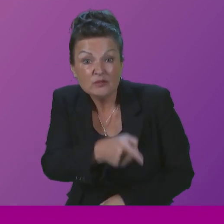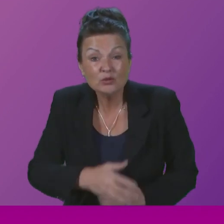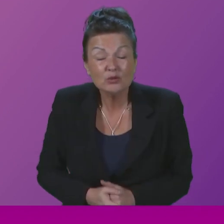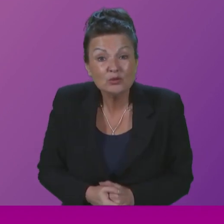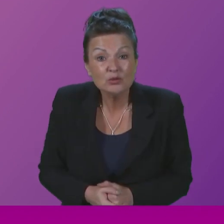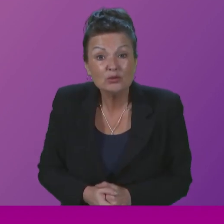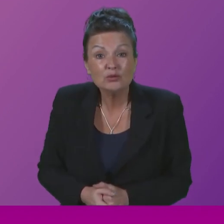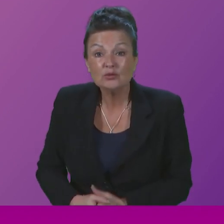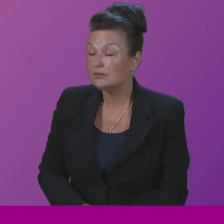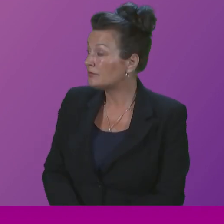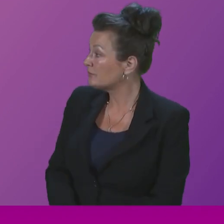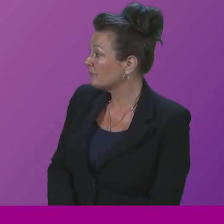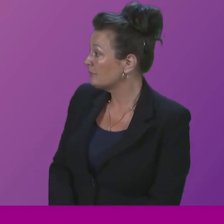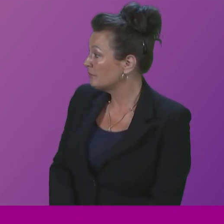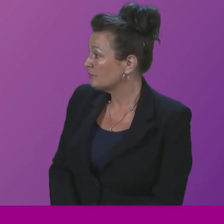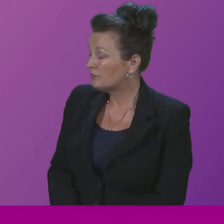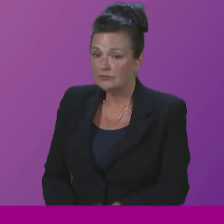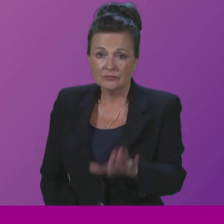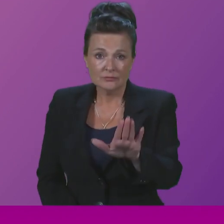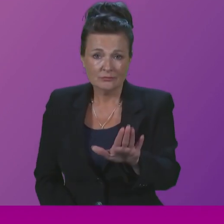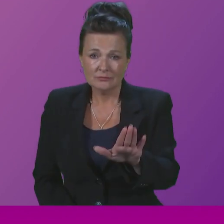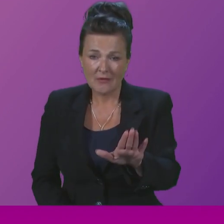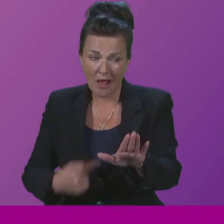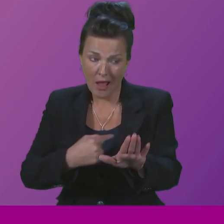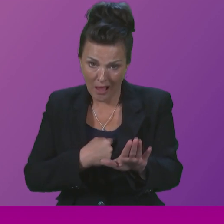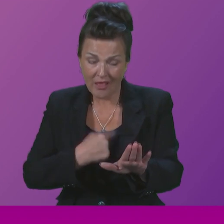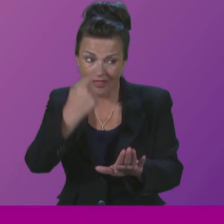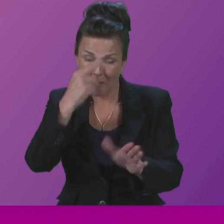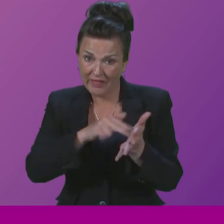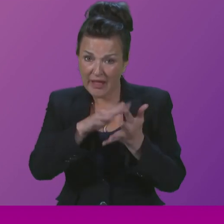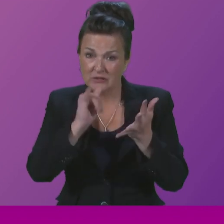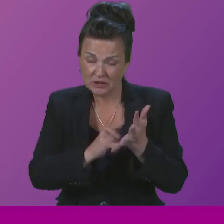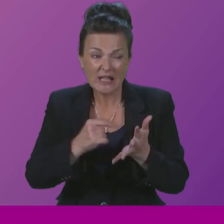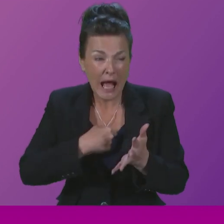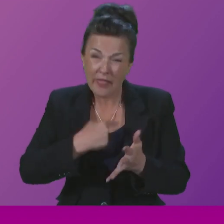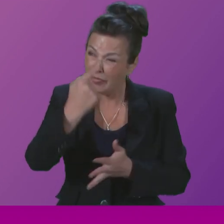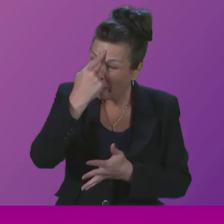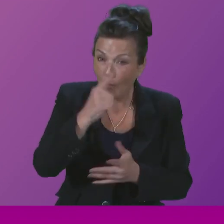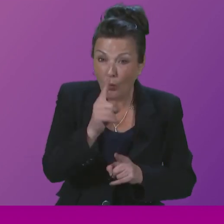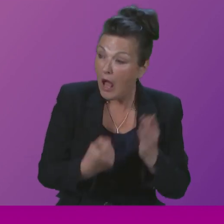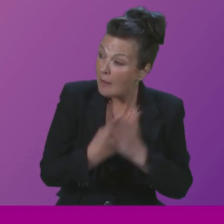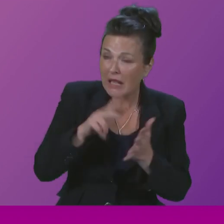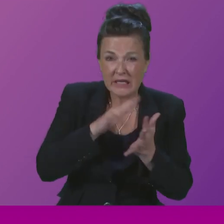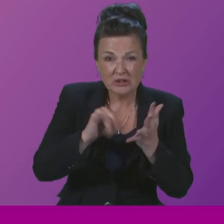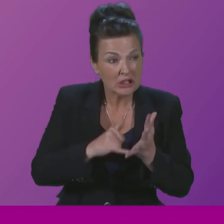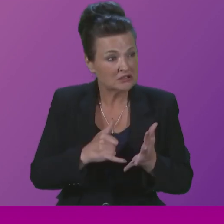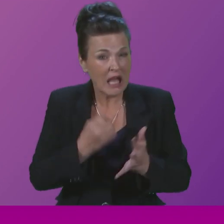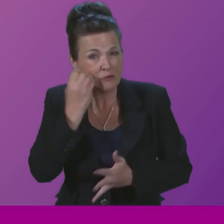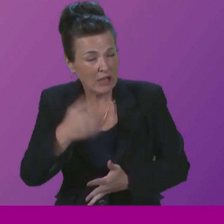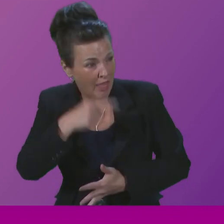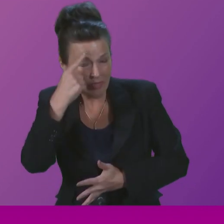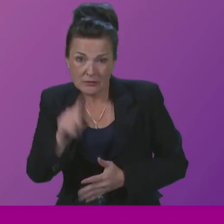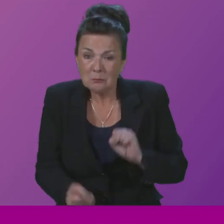seriously every single day. The pressures on our NHS are well known. That is why the support we are giving to our NHS